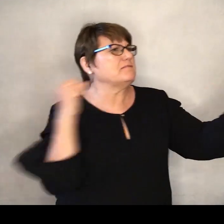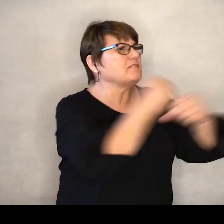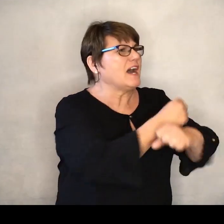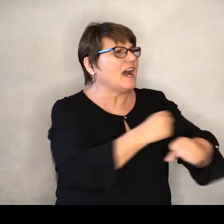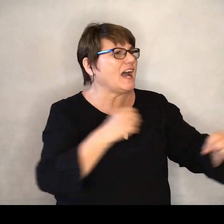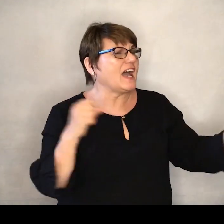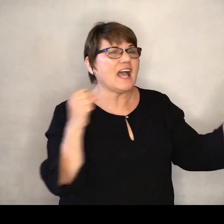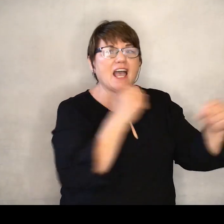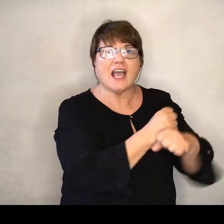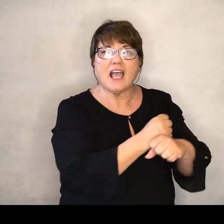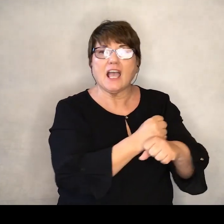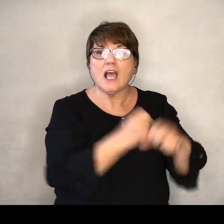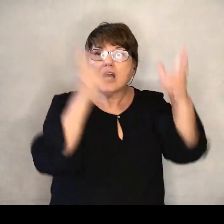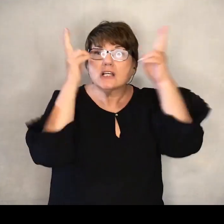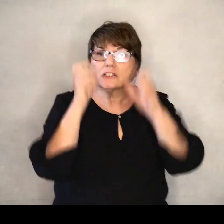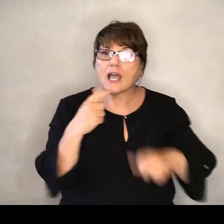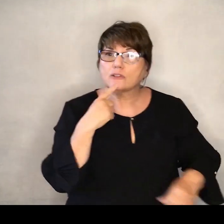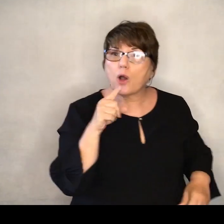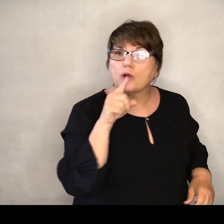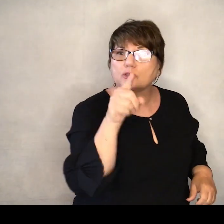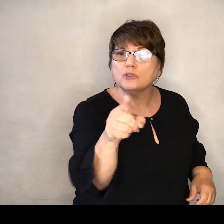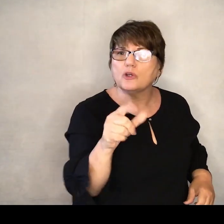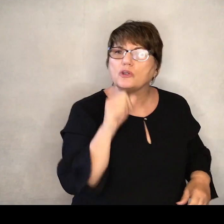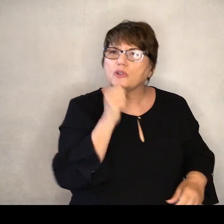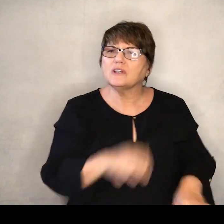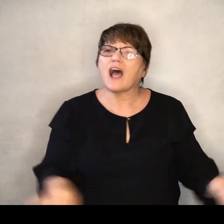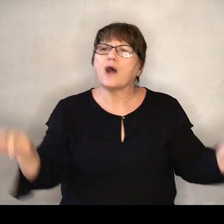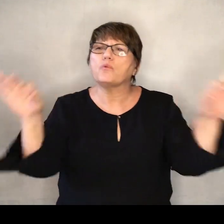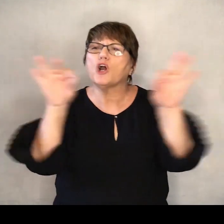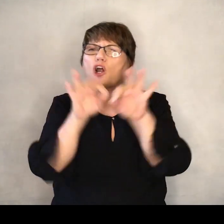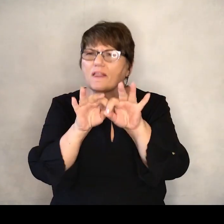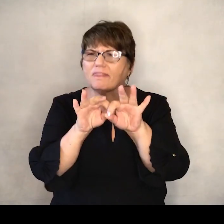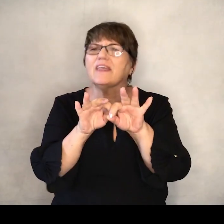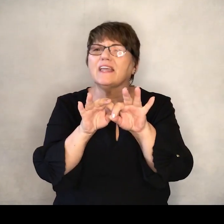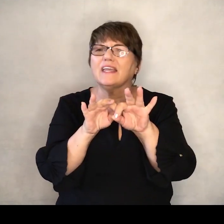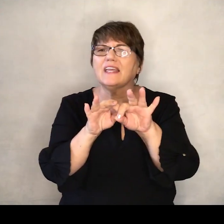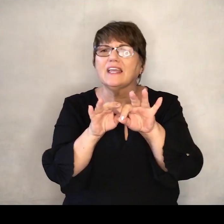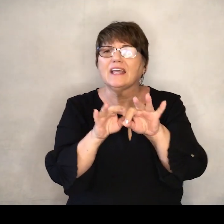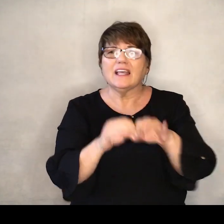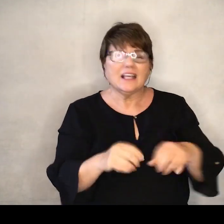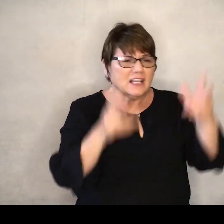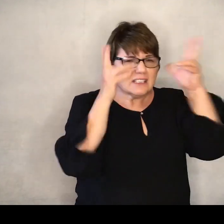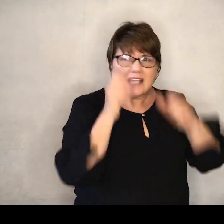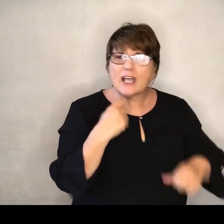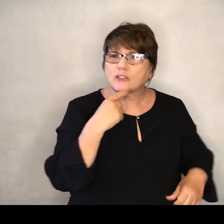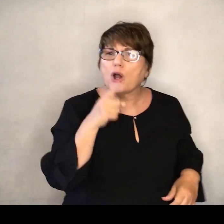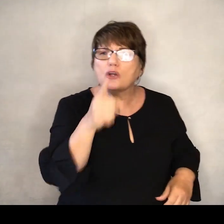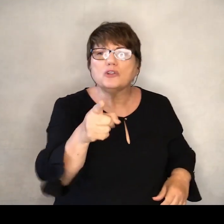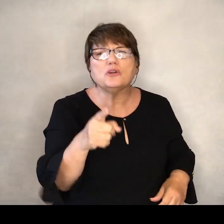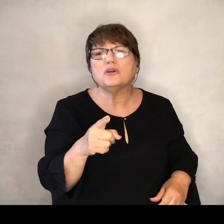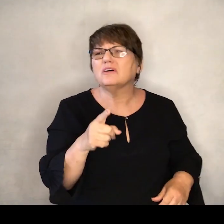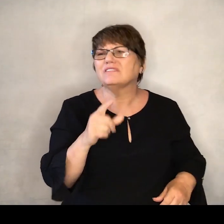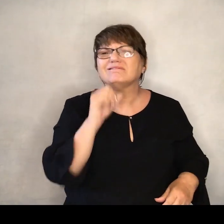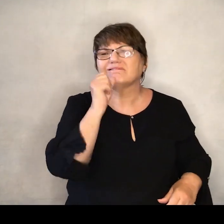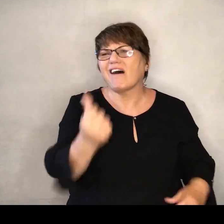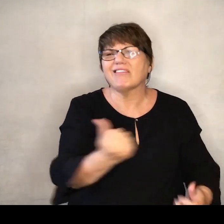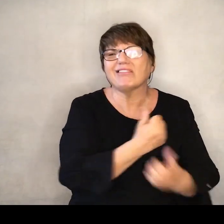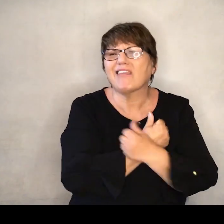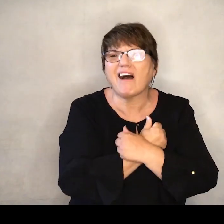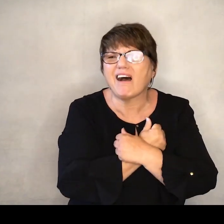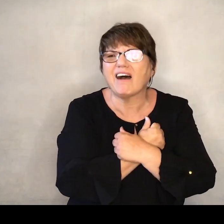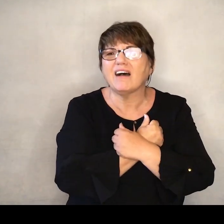When he told you you're not worthy When he told you you're not loved When